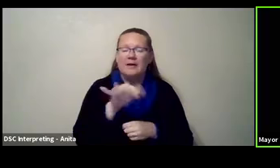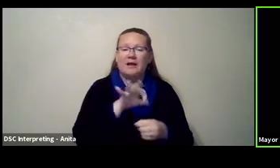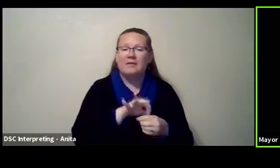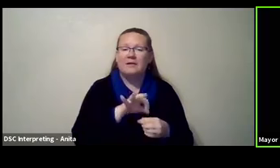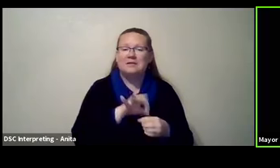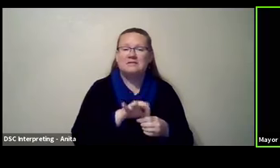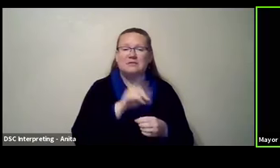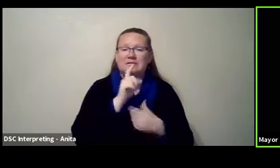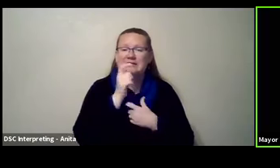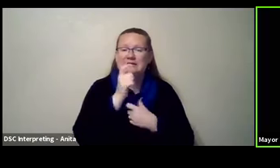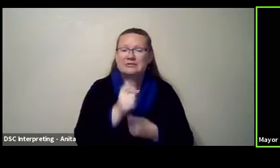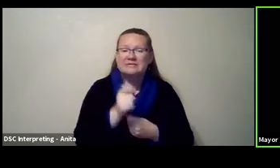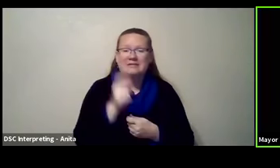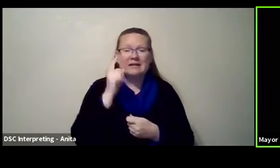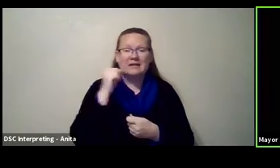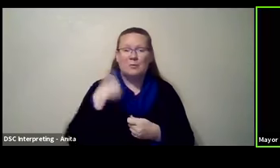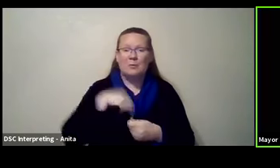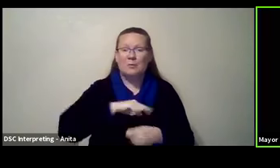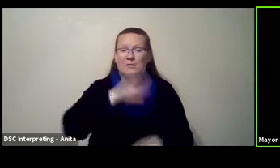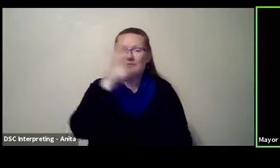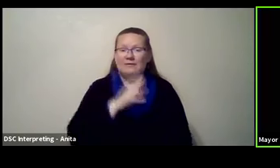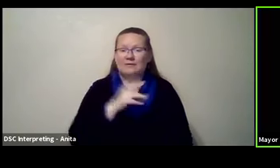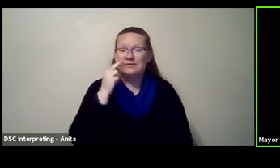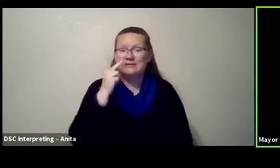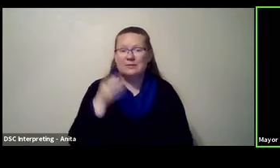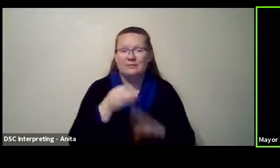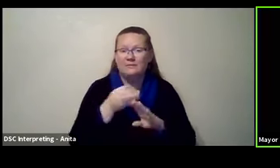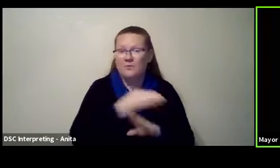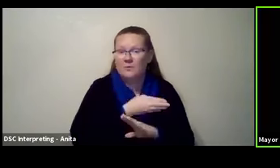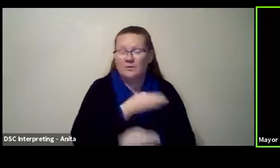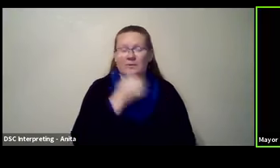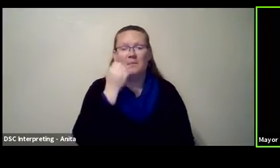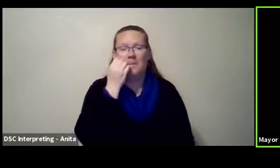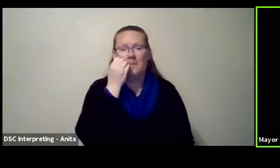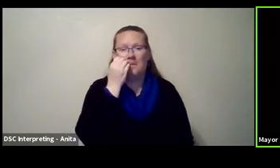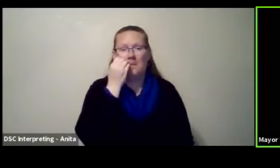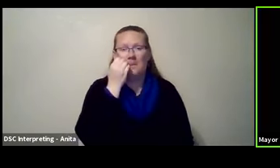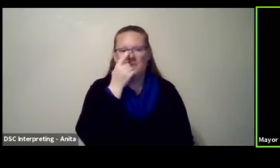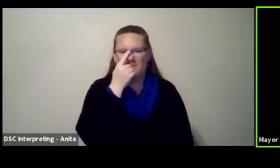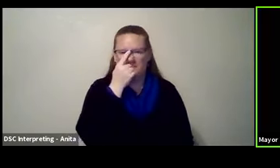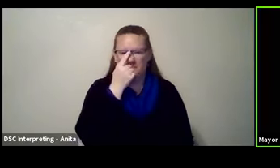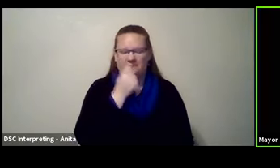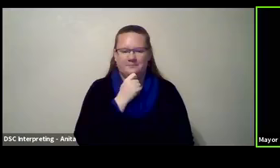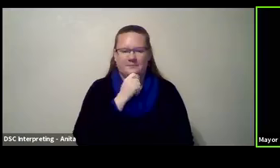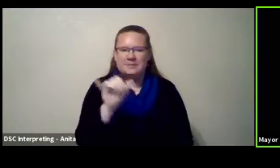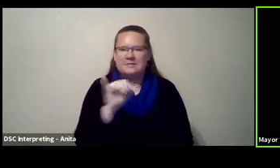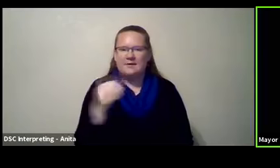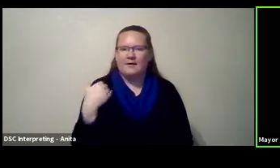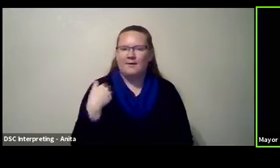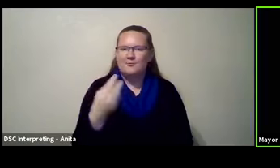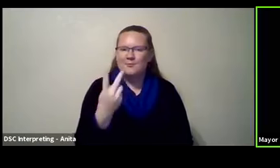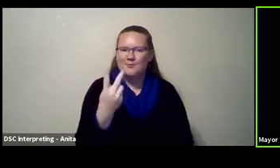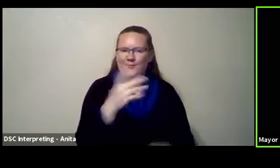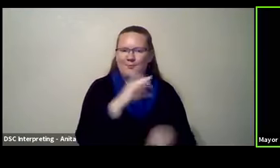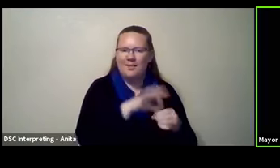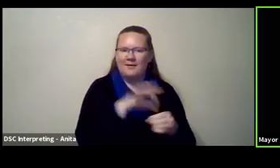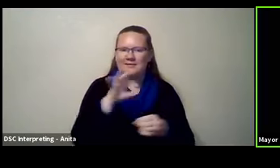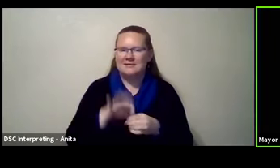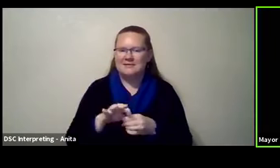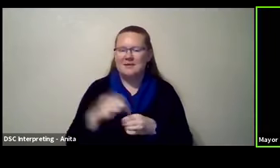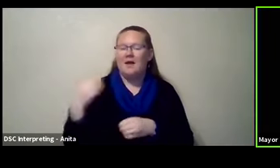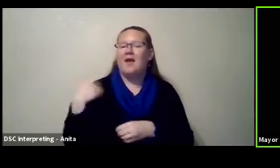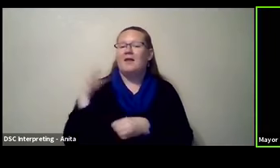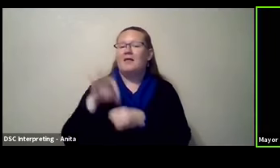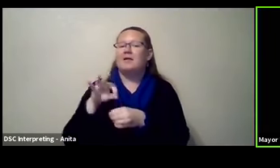something I don't think anyone of us had ever seen before. Um, it, there was, it was almost like two elections. There was the election